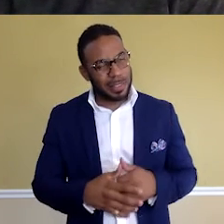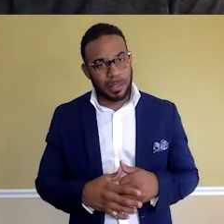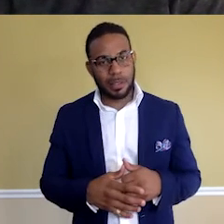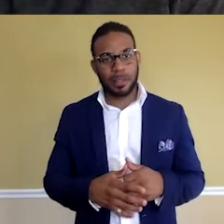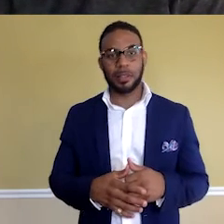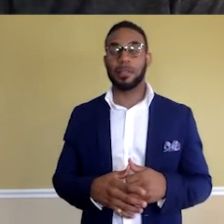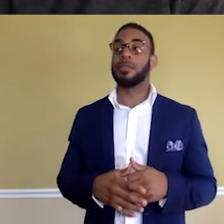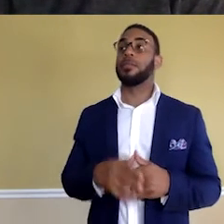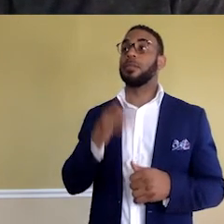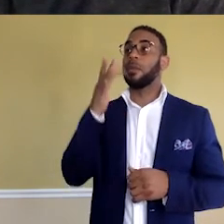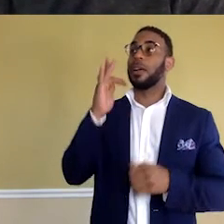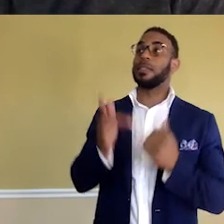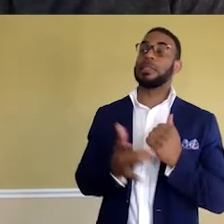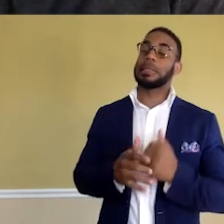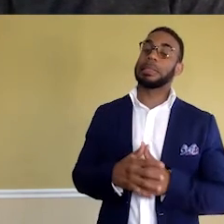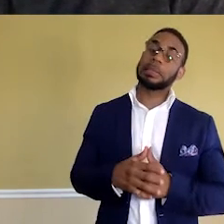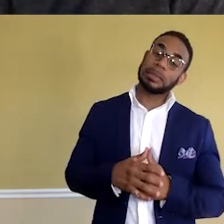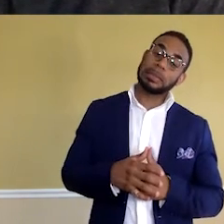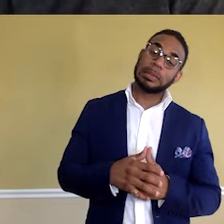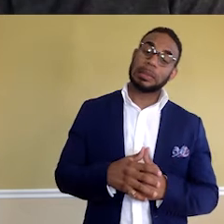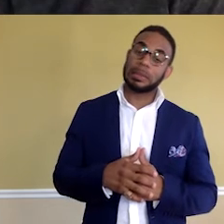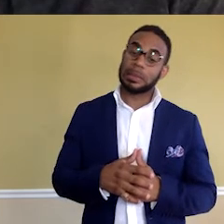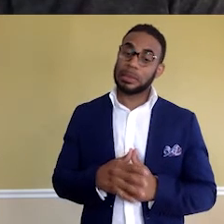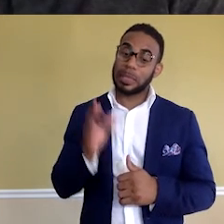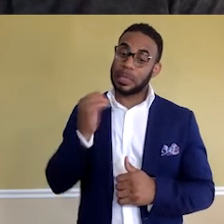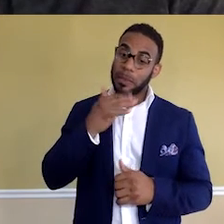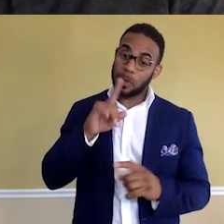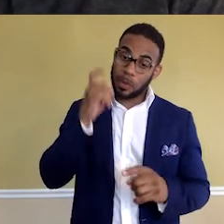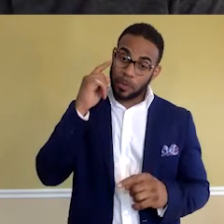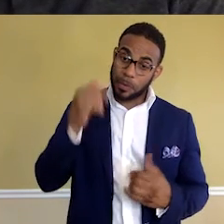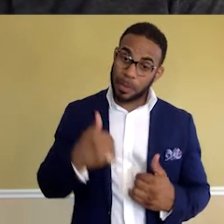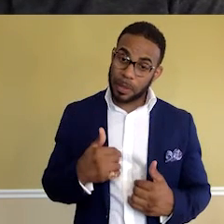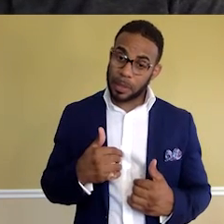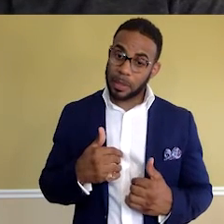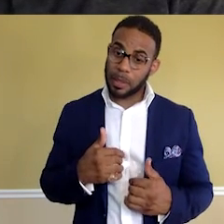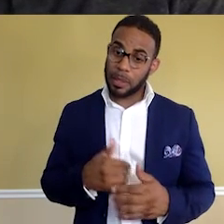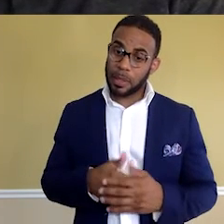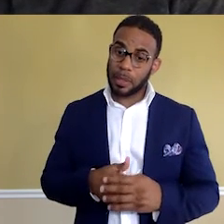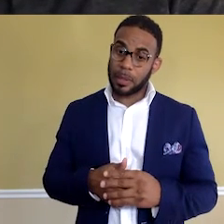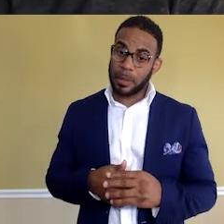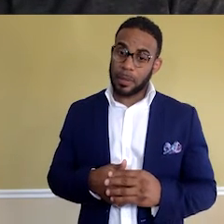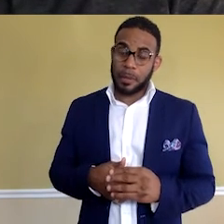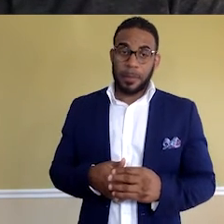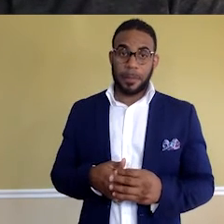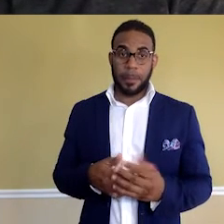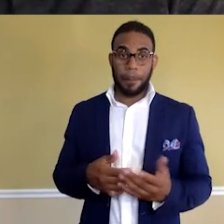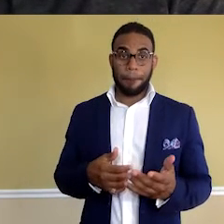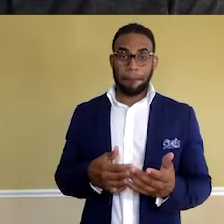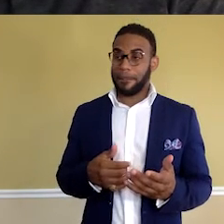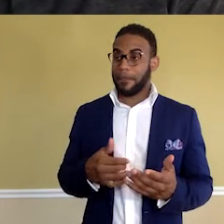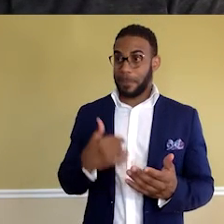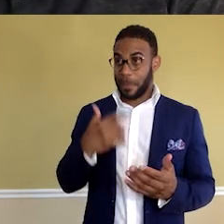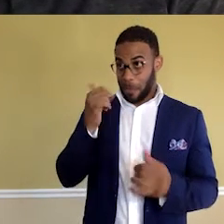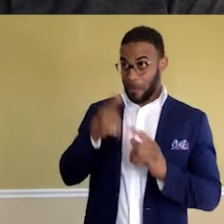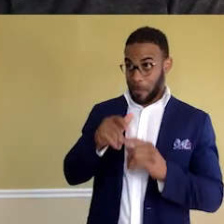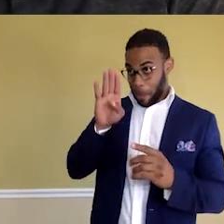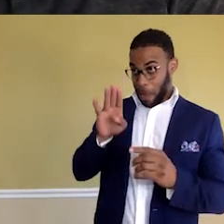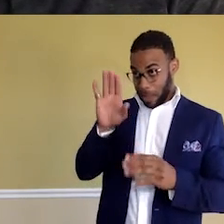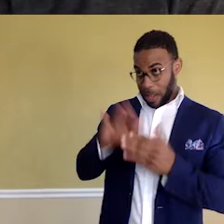Why tech? I guess the better question for me is why not tech? So I mentioned bombing out from college, right? My whole plan like